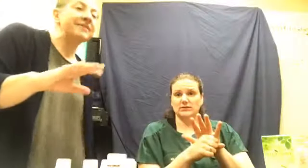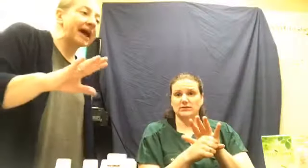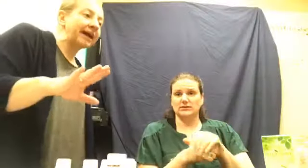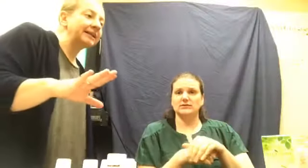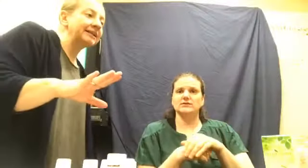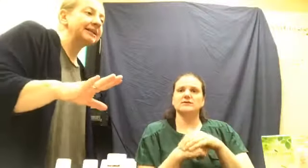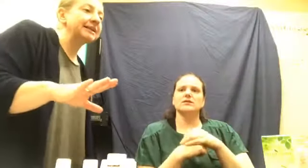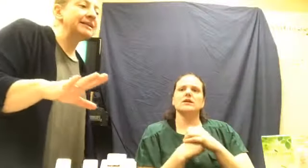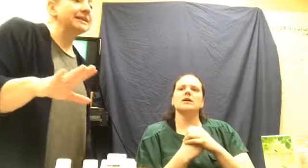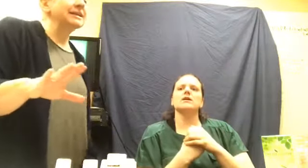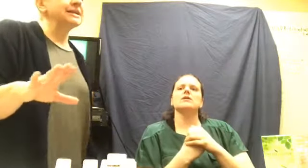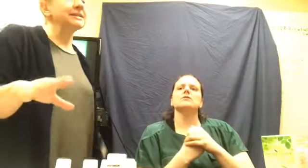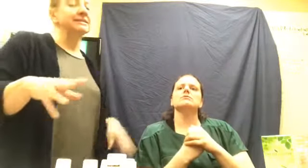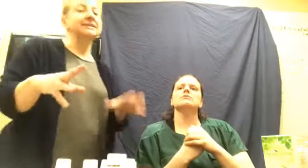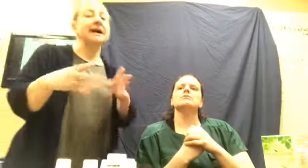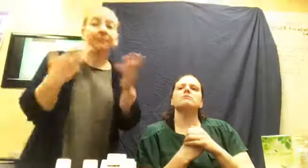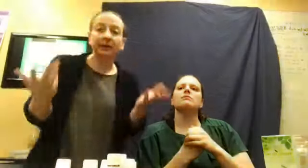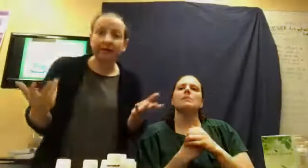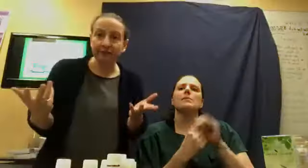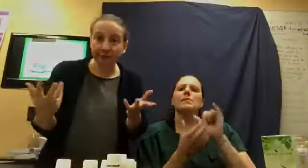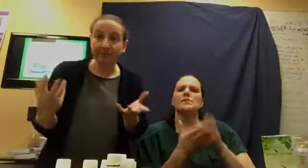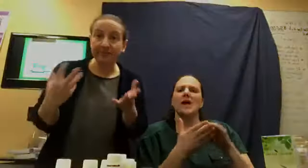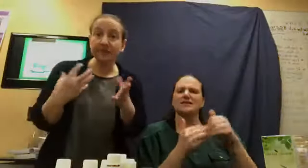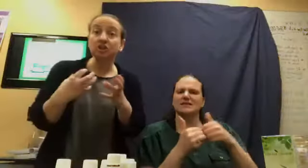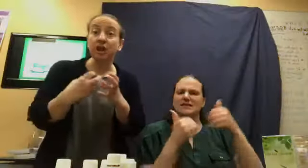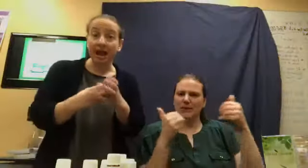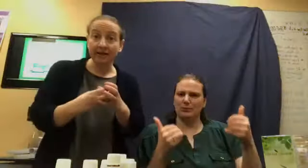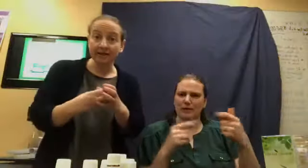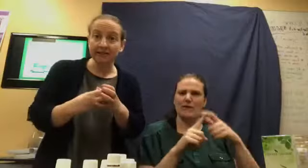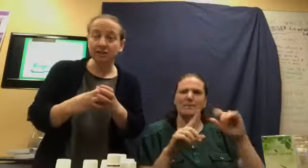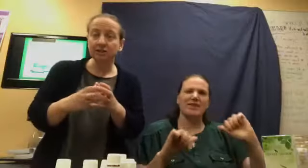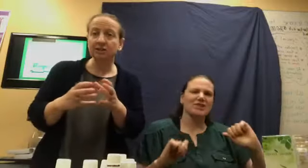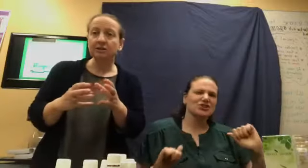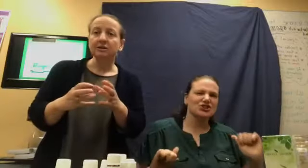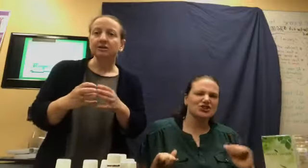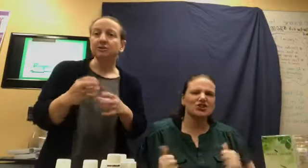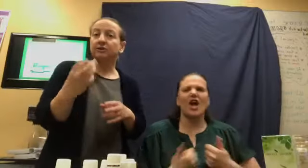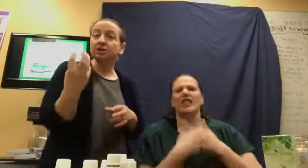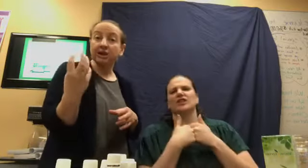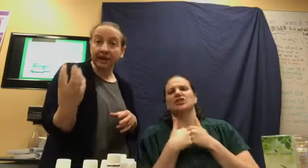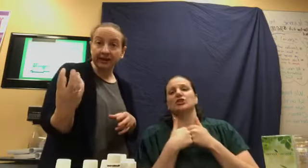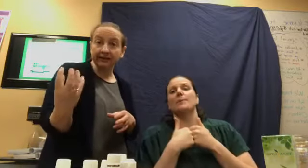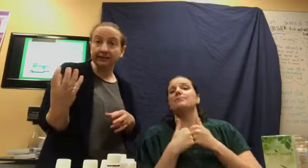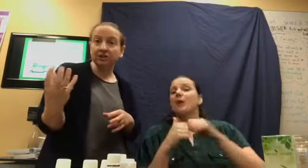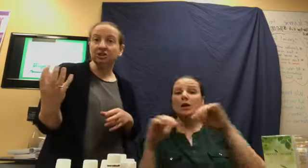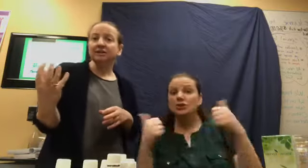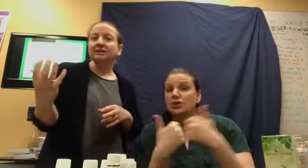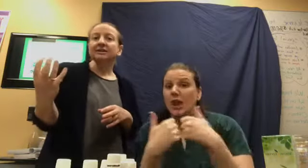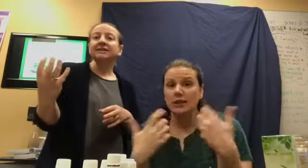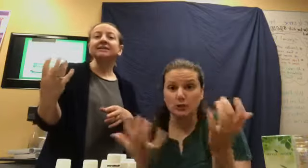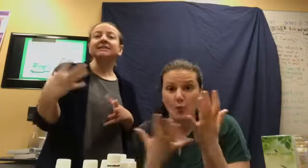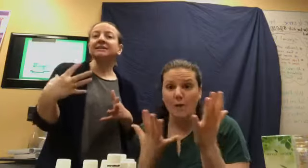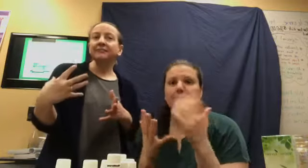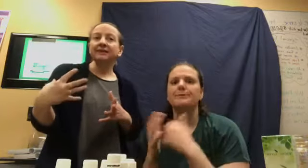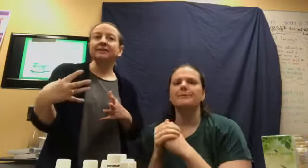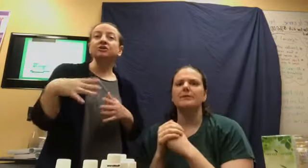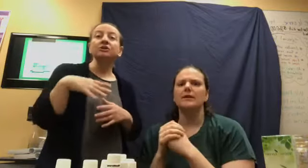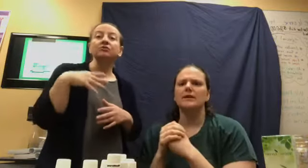that is separate from the challenge. So, the challenge is something that you can